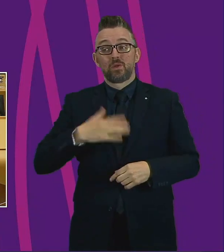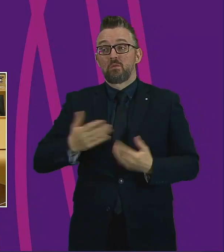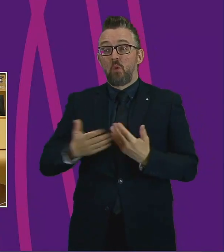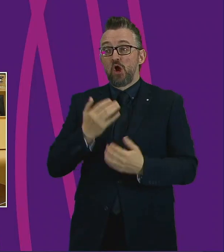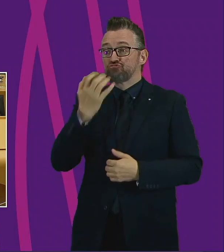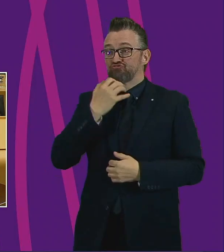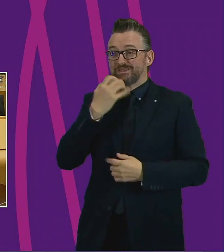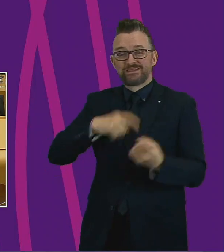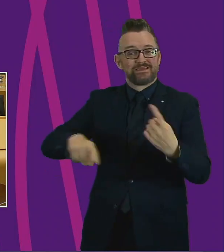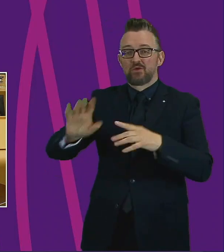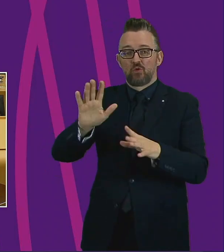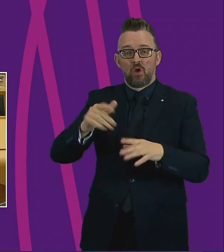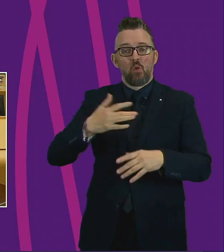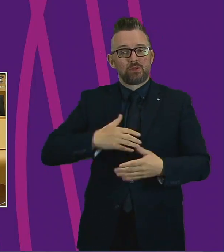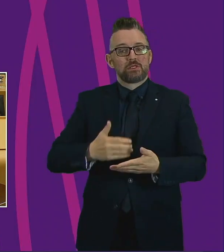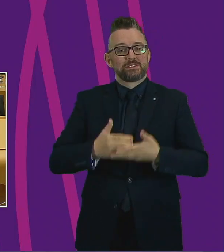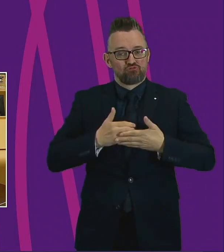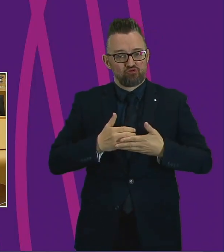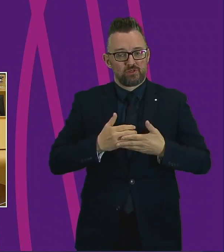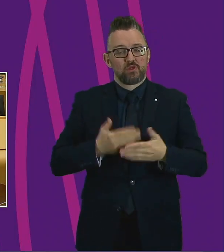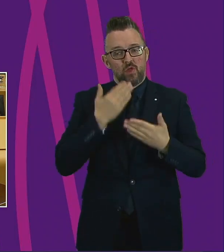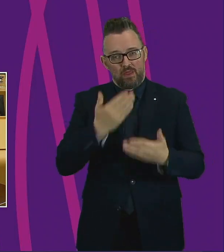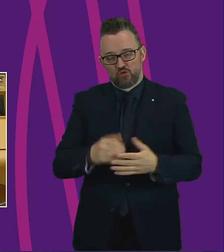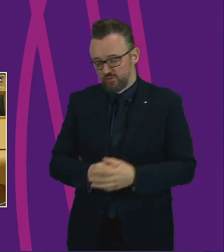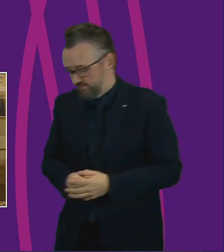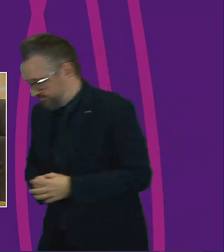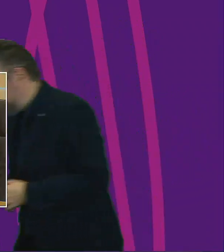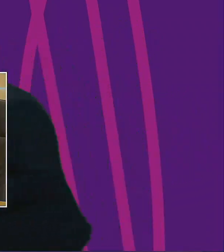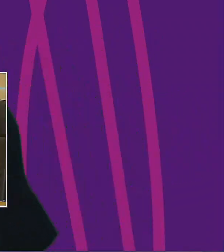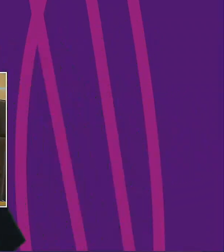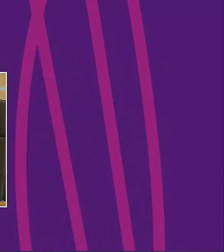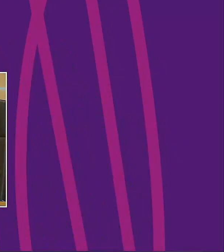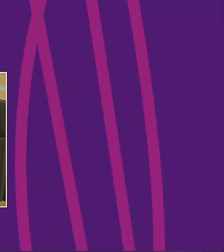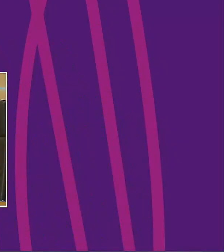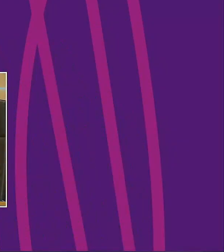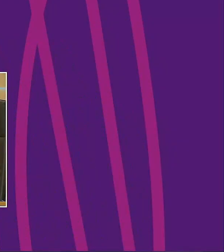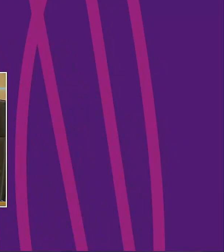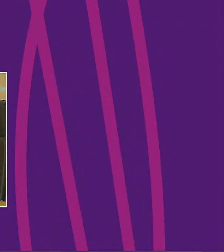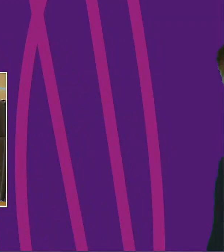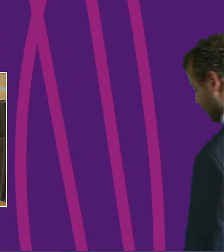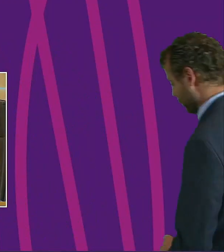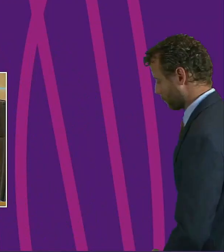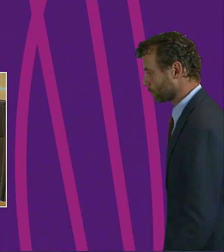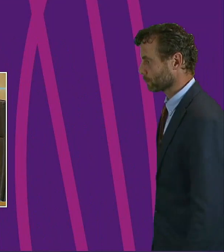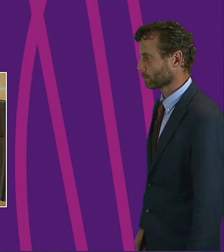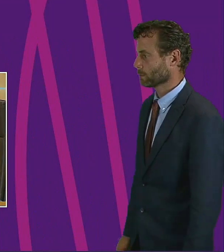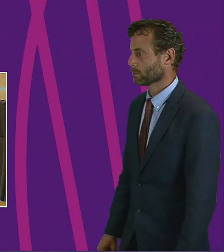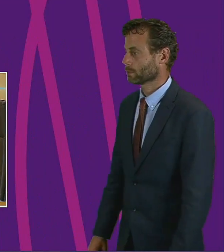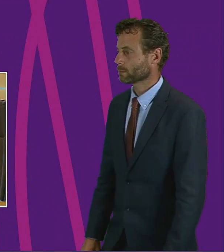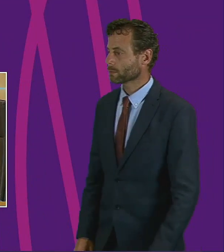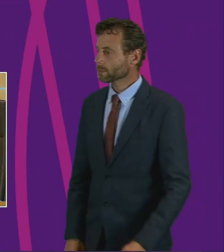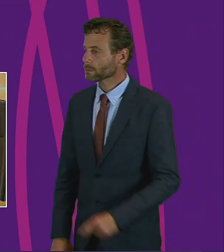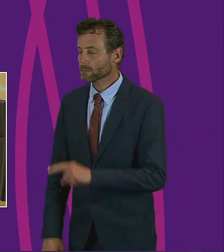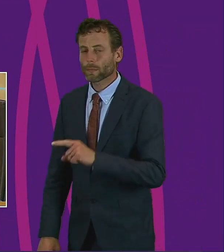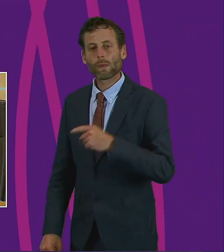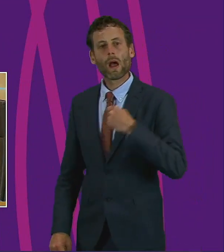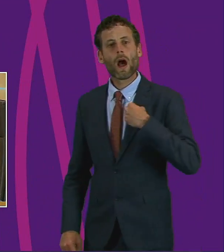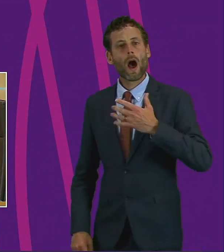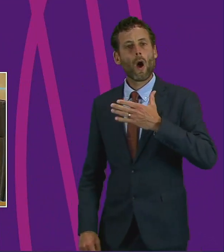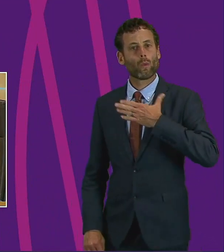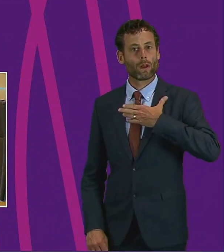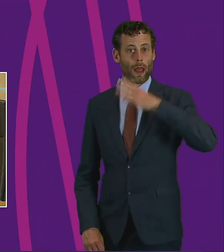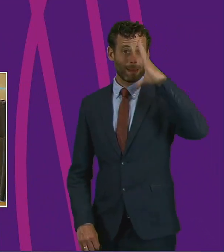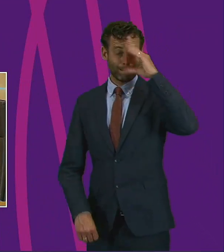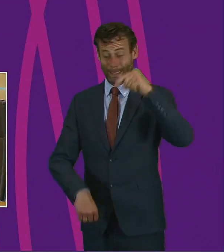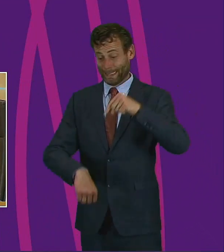rather sufficiency and security. Thank you, presenting officer. Before I go any further, can I give due notice that we're